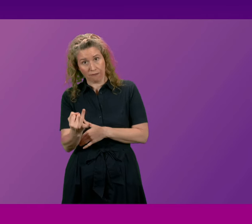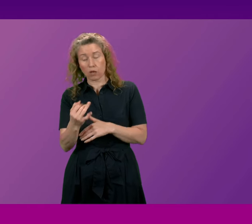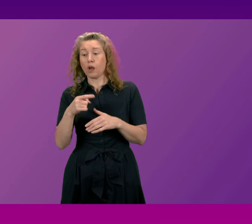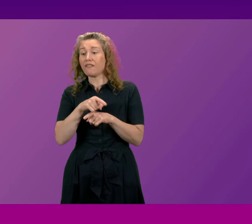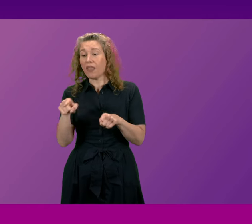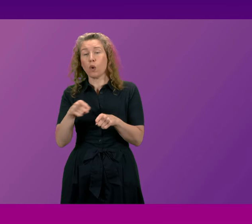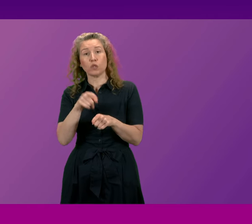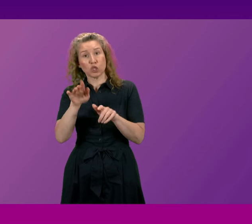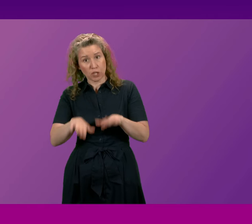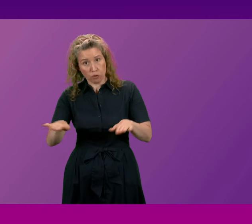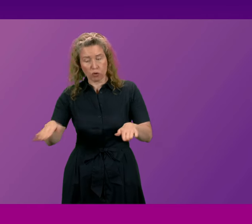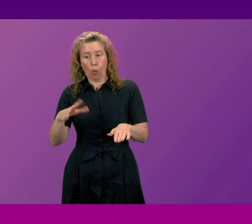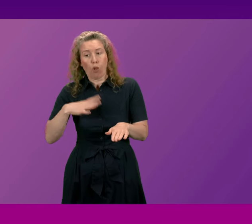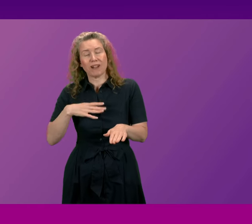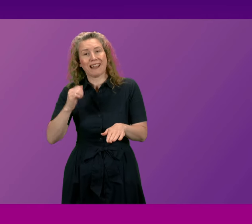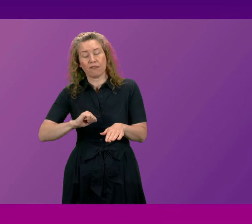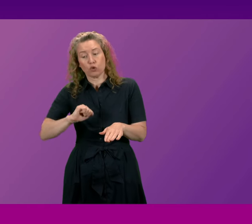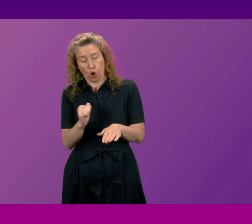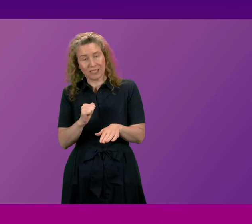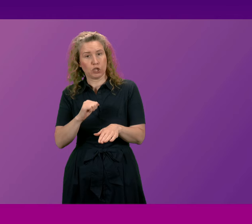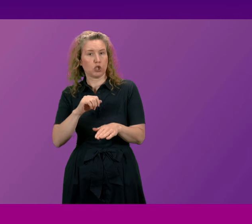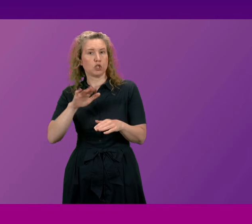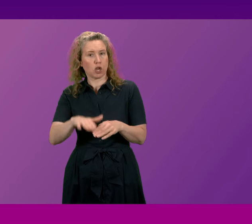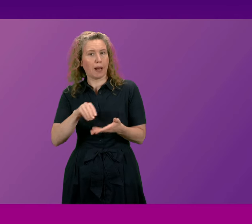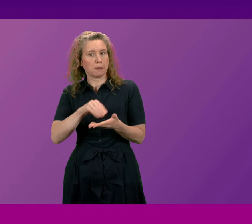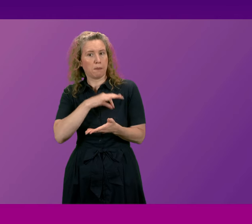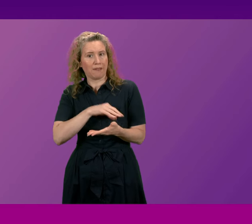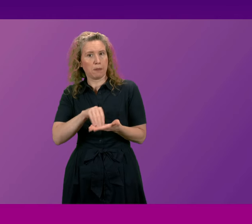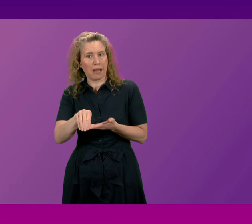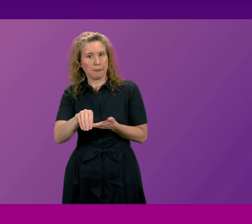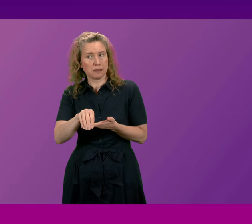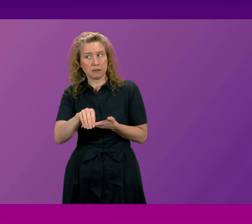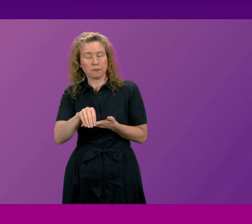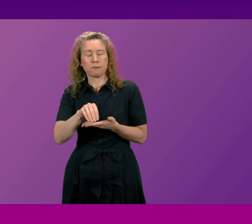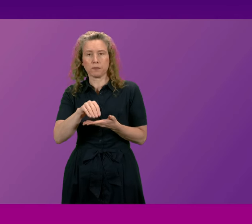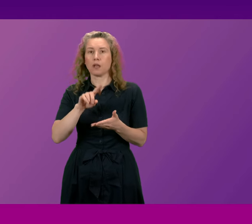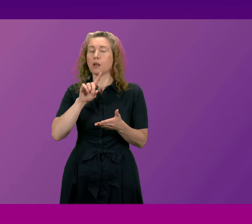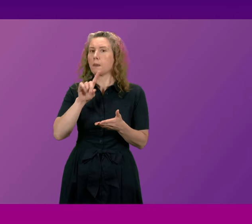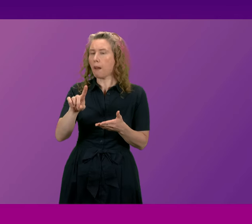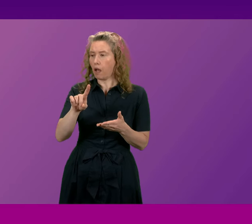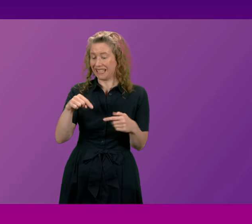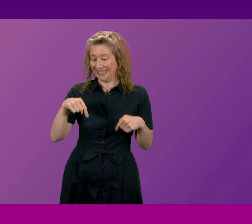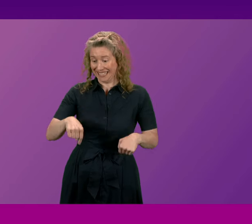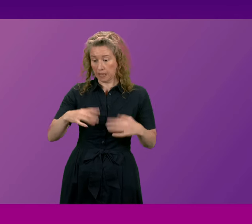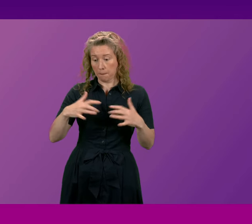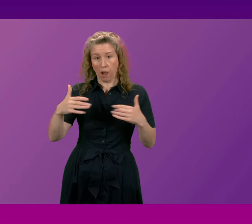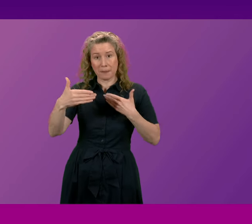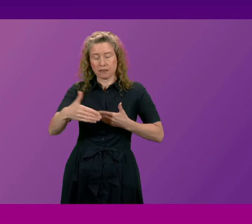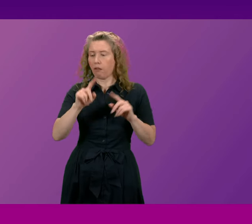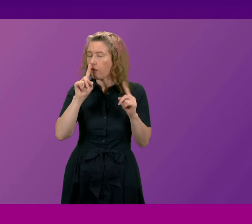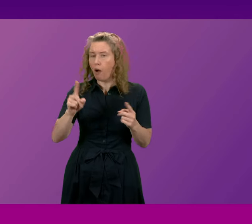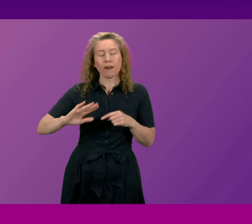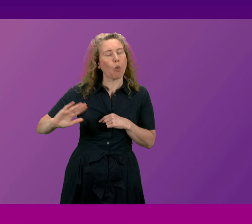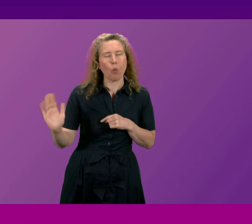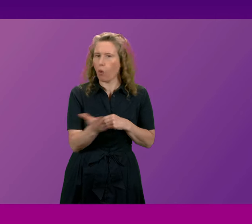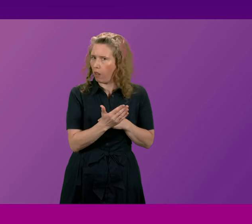child payment. But we will here, the First Minister. We will not be able, in this parliamentary term, to roll